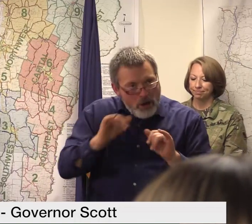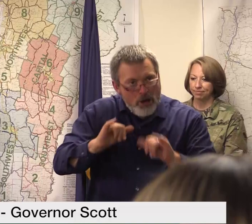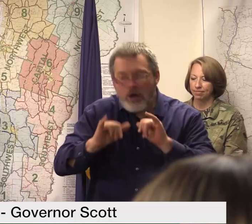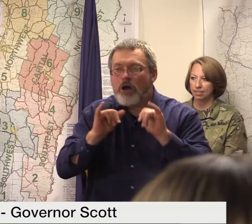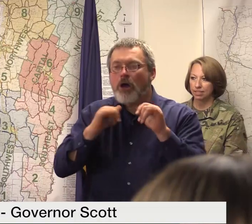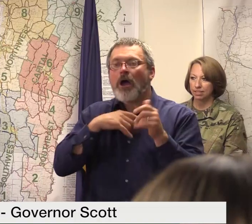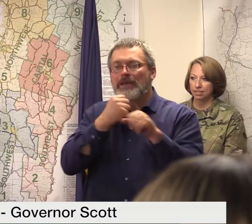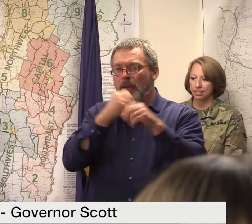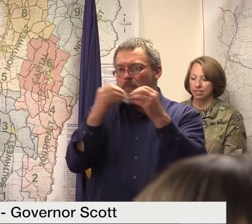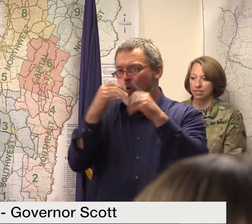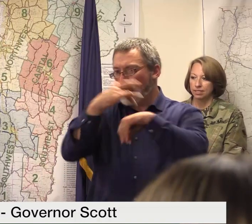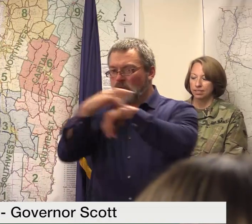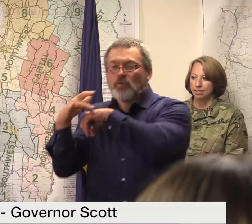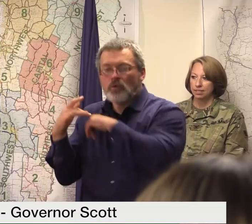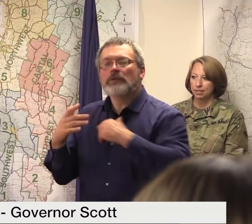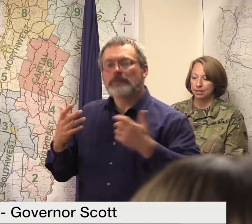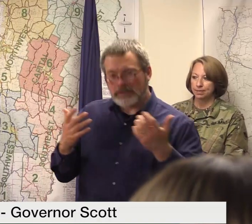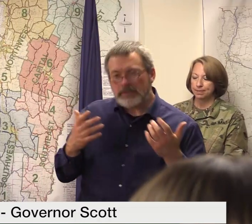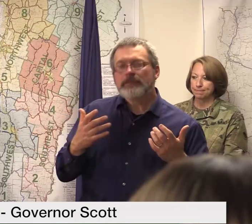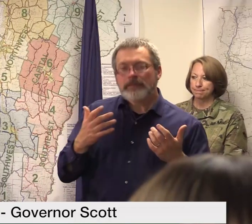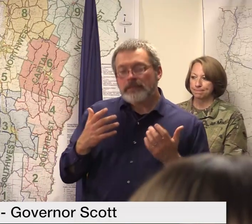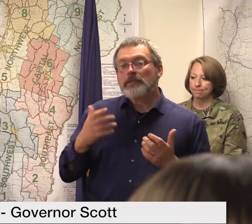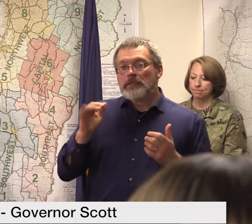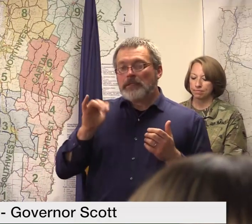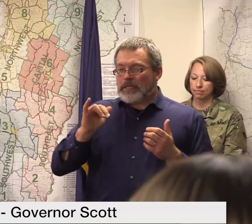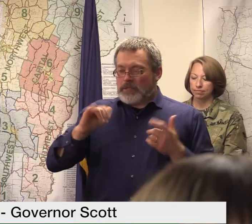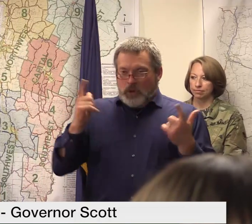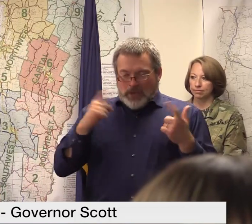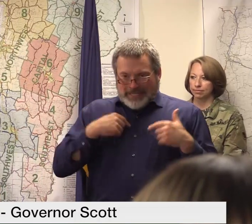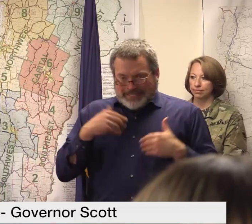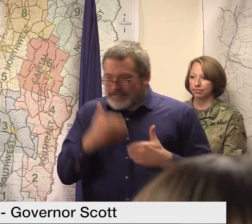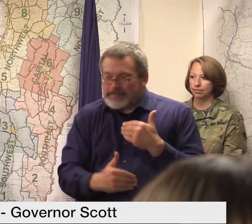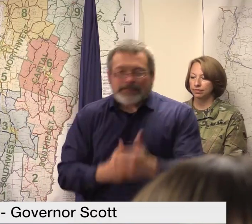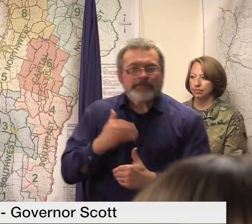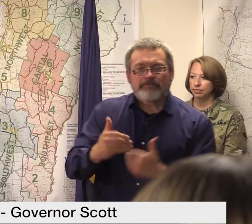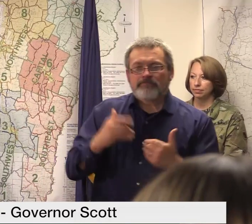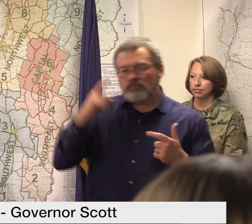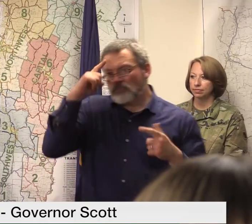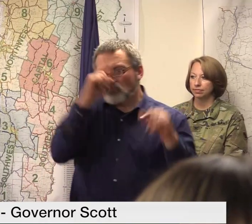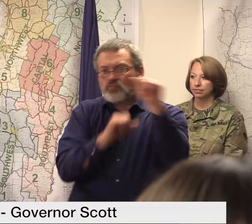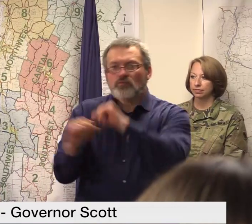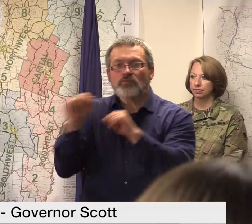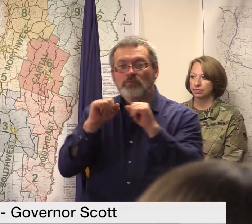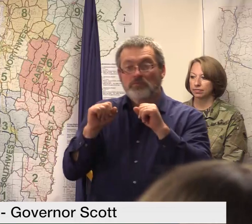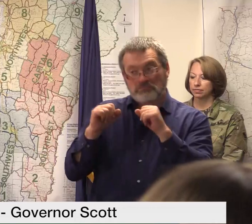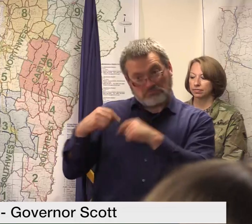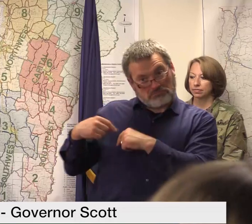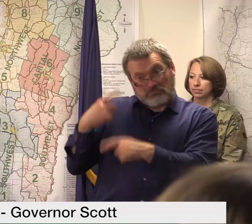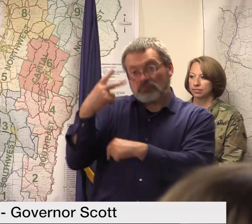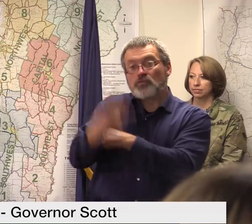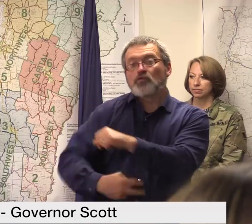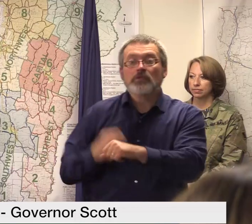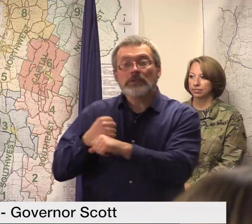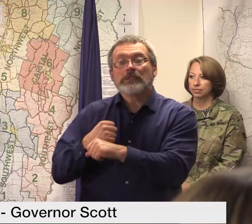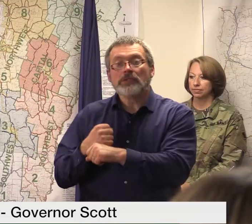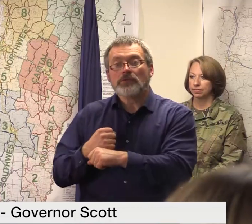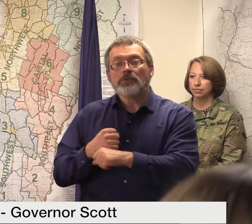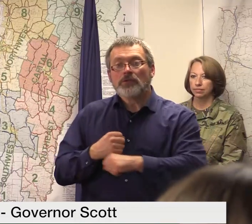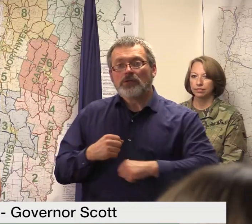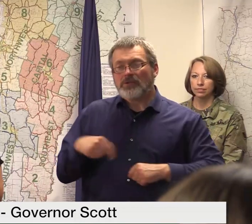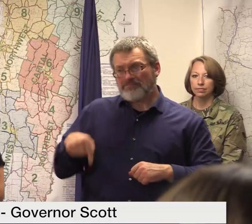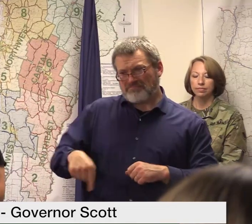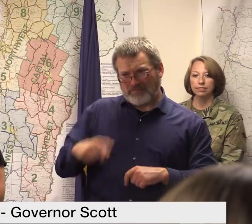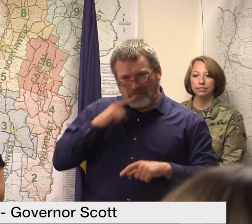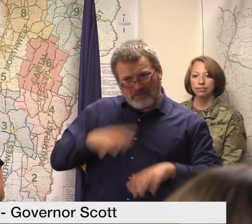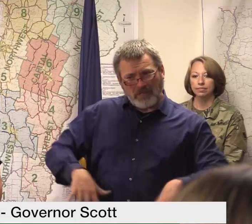work and that is work we've been actively engaged in for the last 24 or so months well in advance of this particular event in